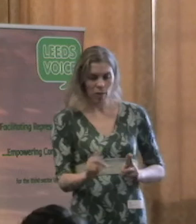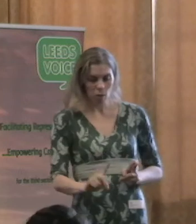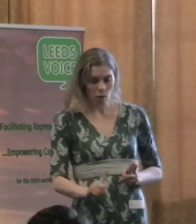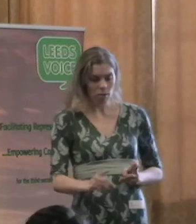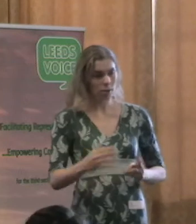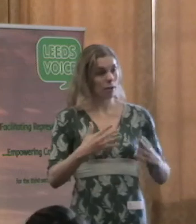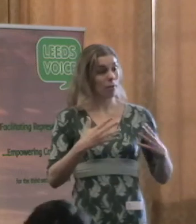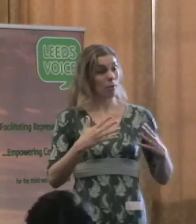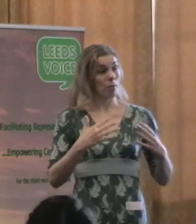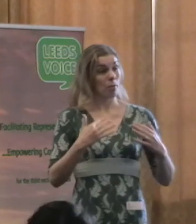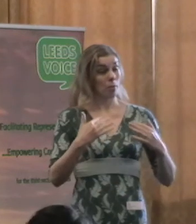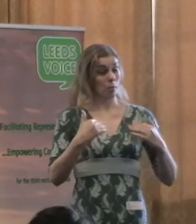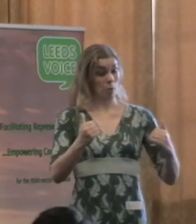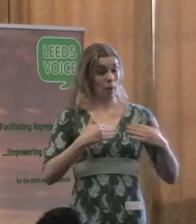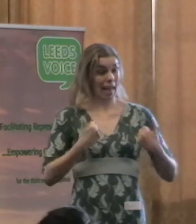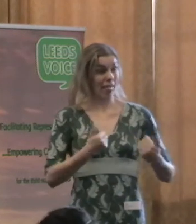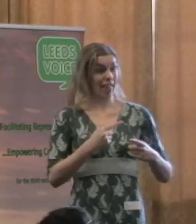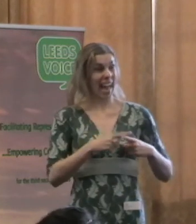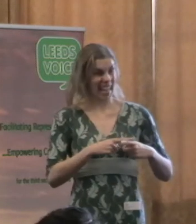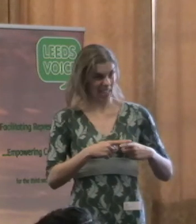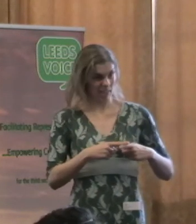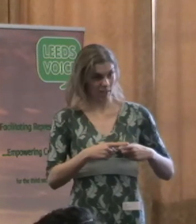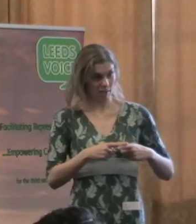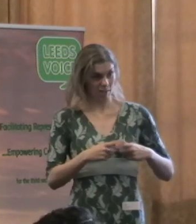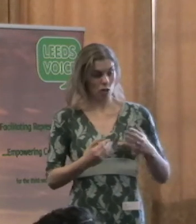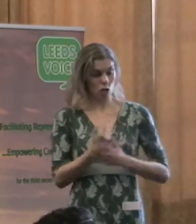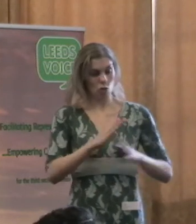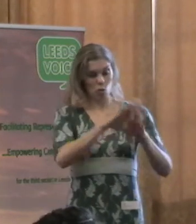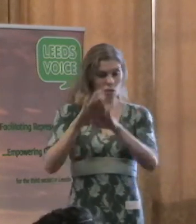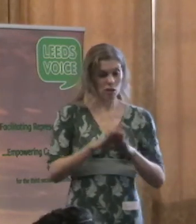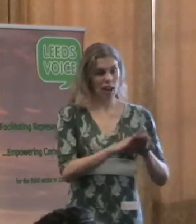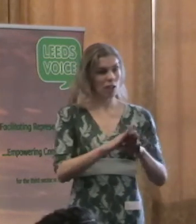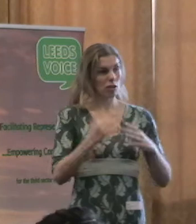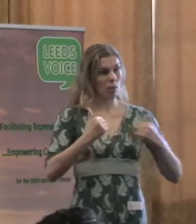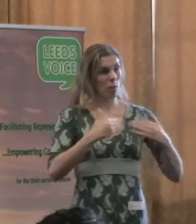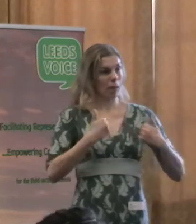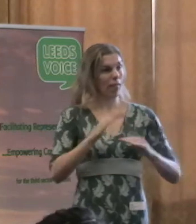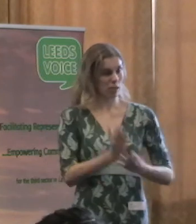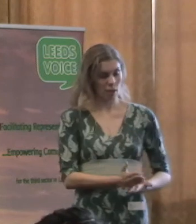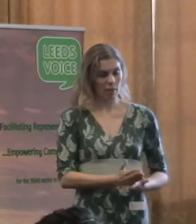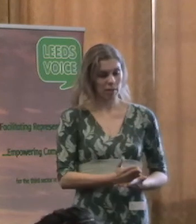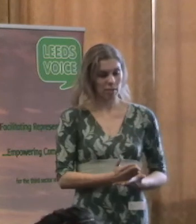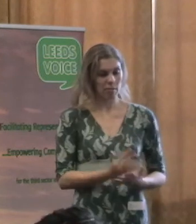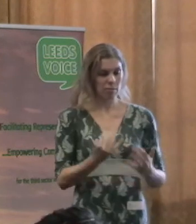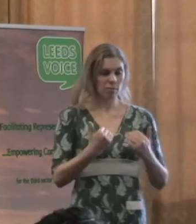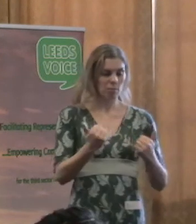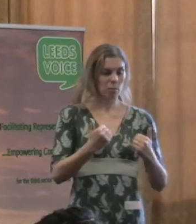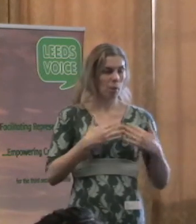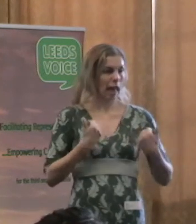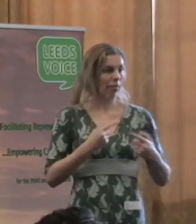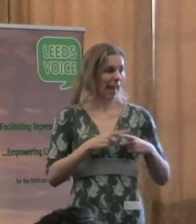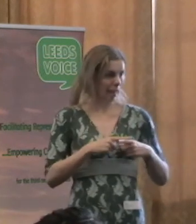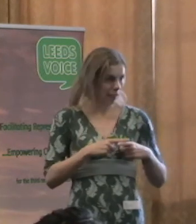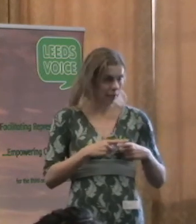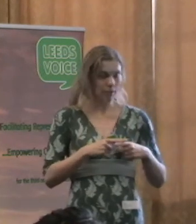Health England, which will be a new national public health service. And, in fact, in the white